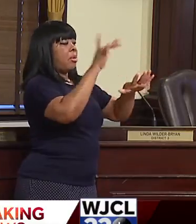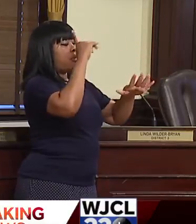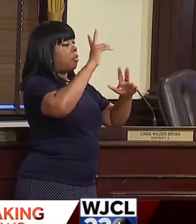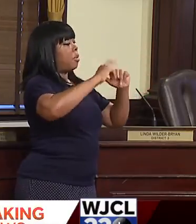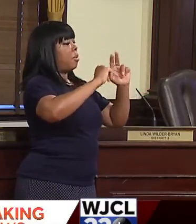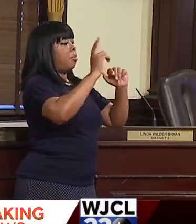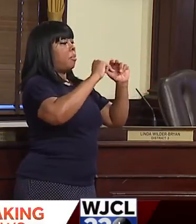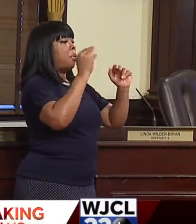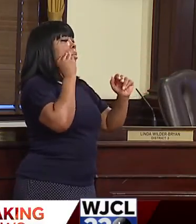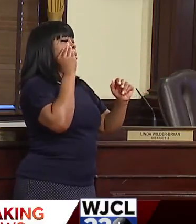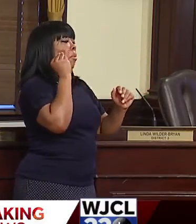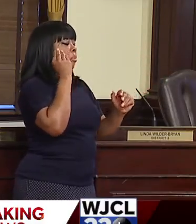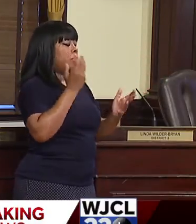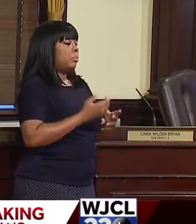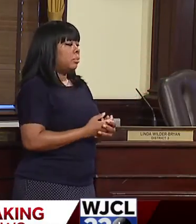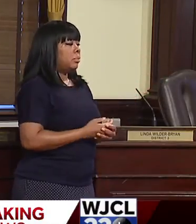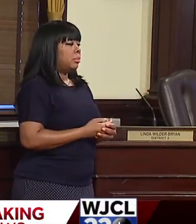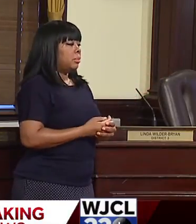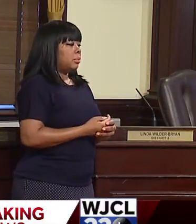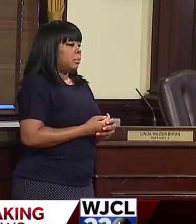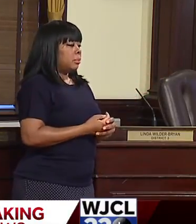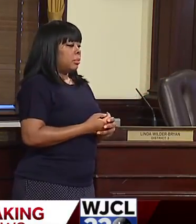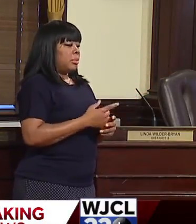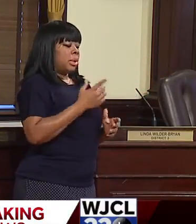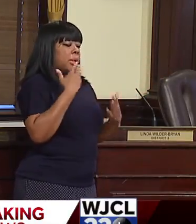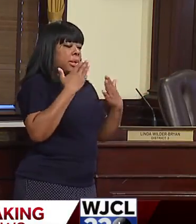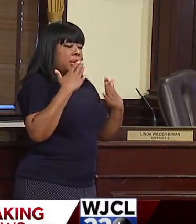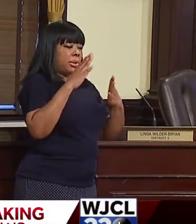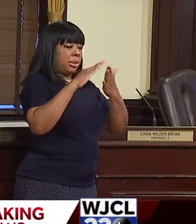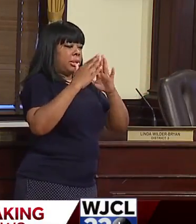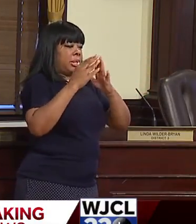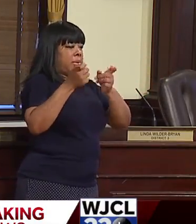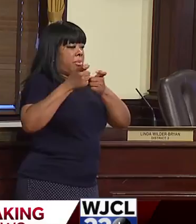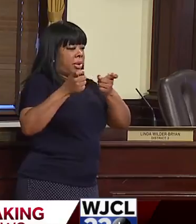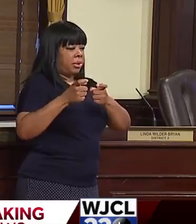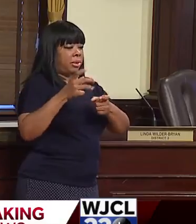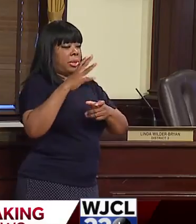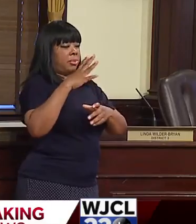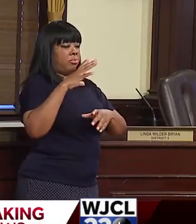City Manager and Team Savannah for helping us to